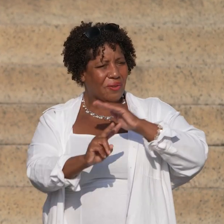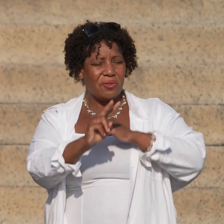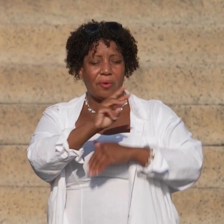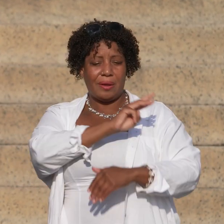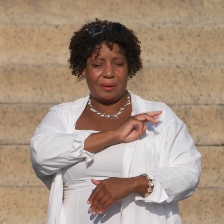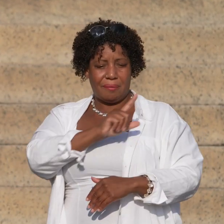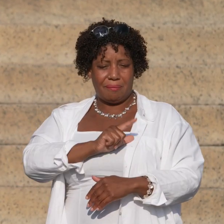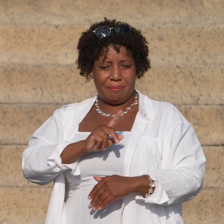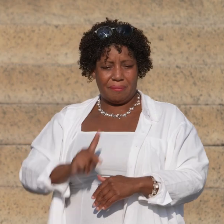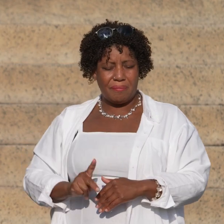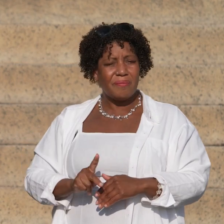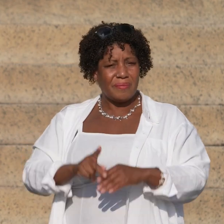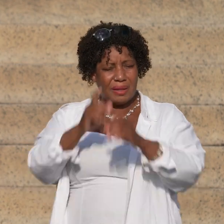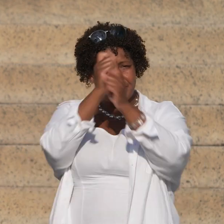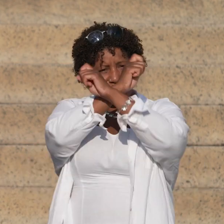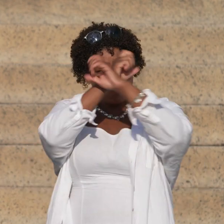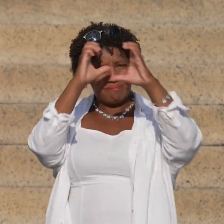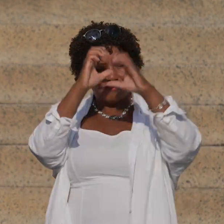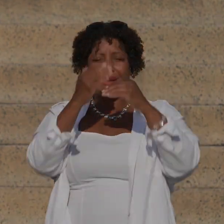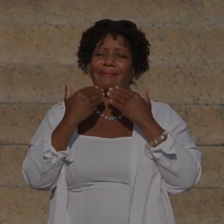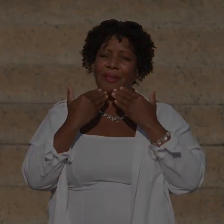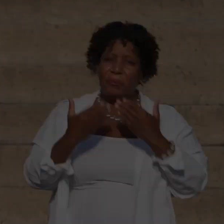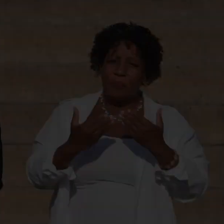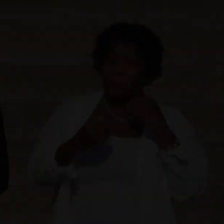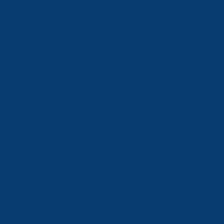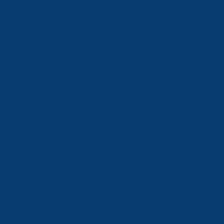Dr. Luther King envisioned. Thank you.